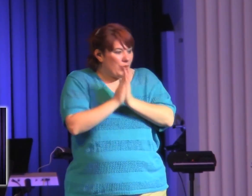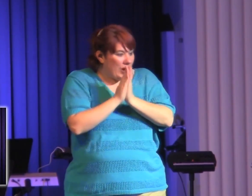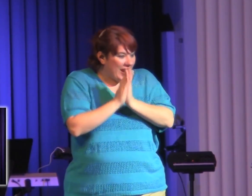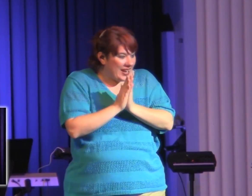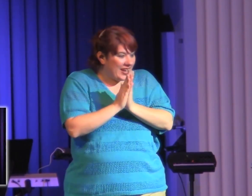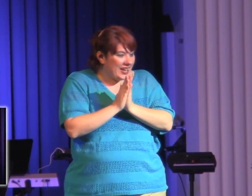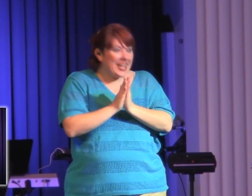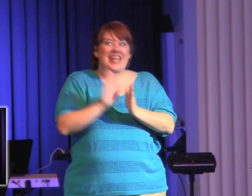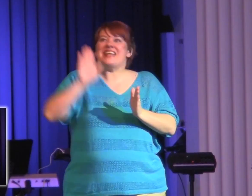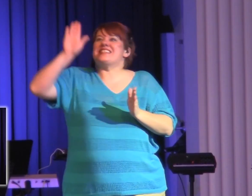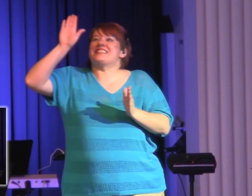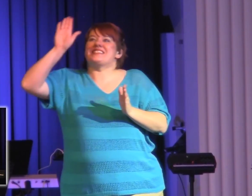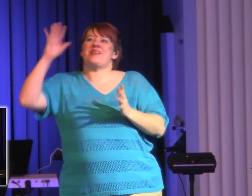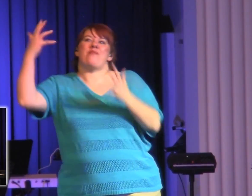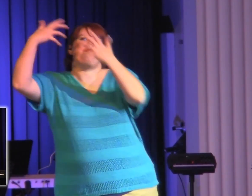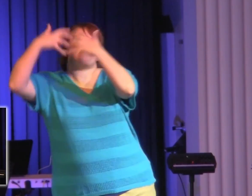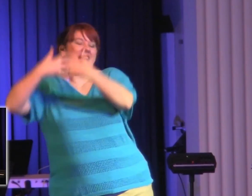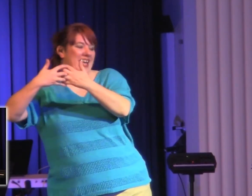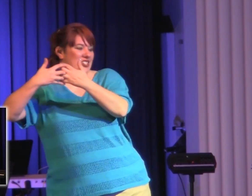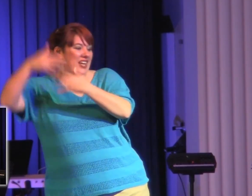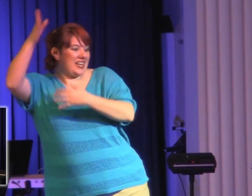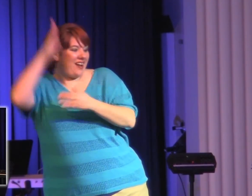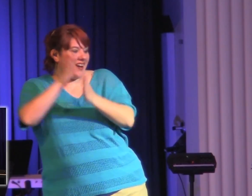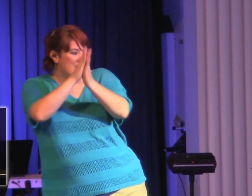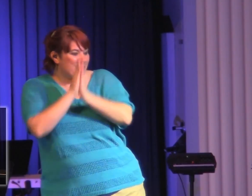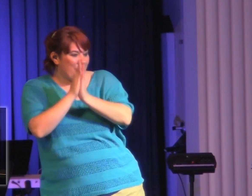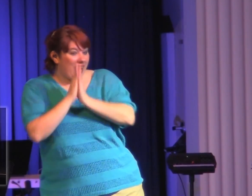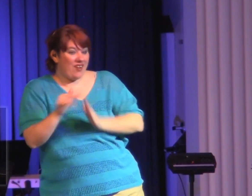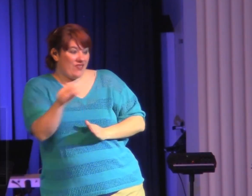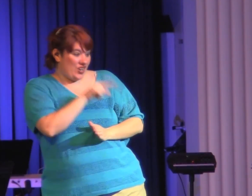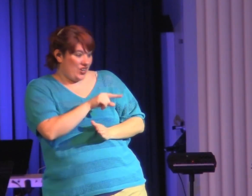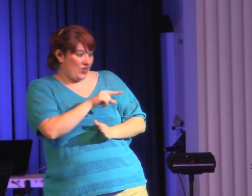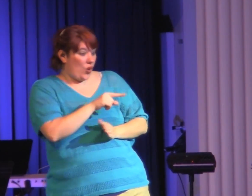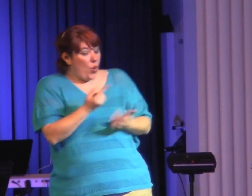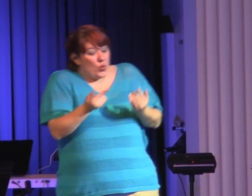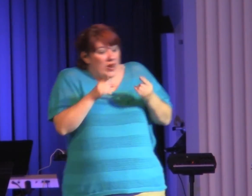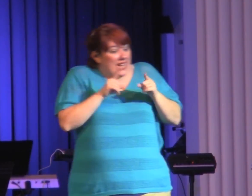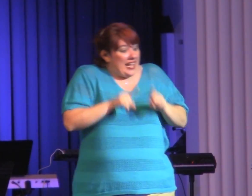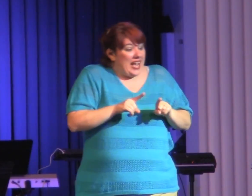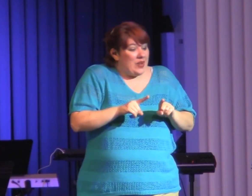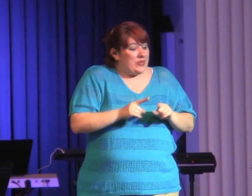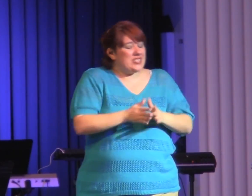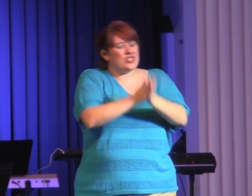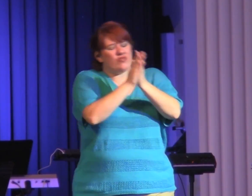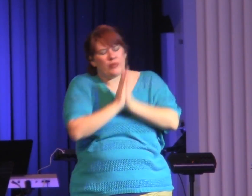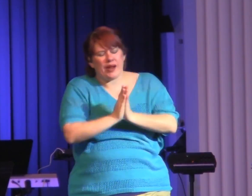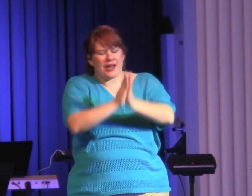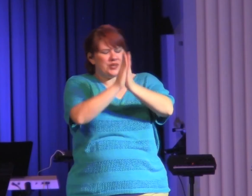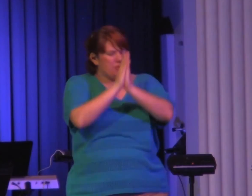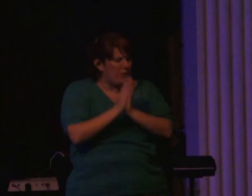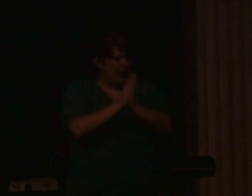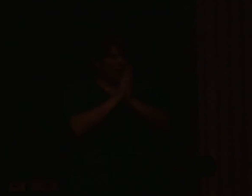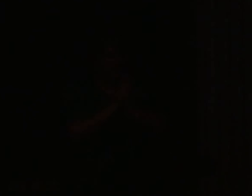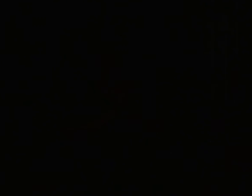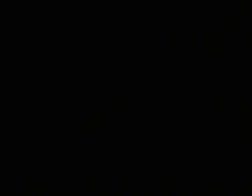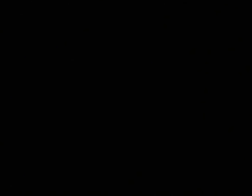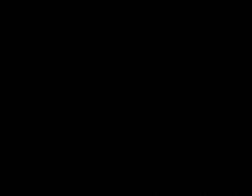And you know what? When you don't know how to pray and you've gone as far as you can, and you'll never know how to pray Fraktion tells us that you...